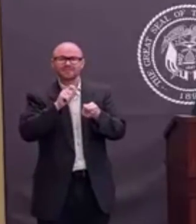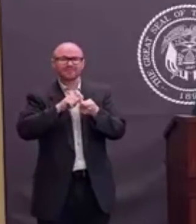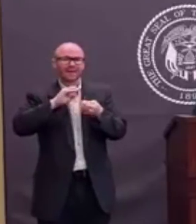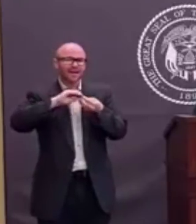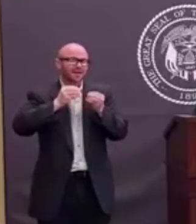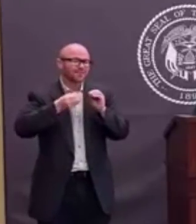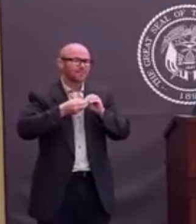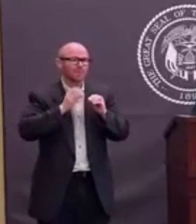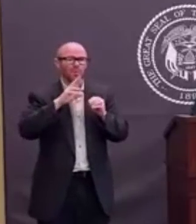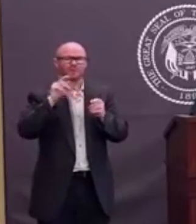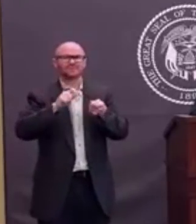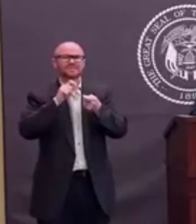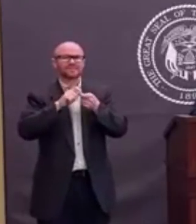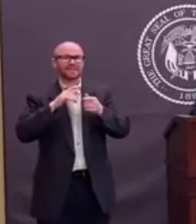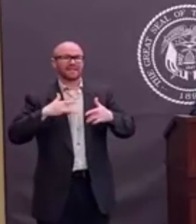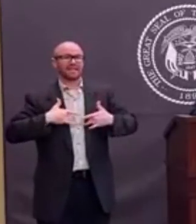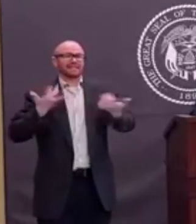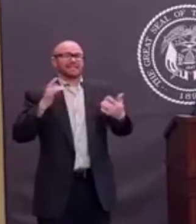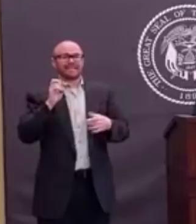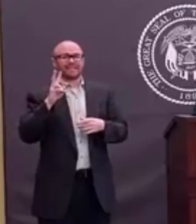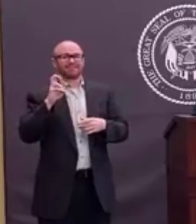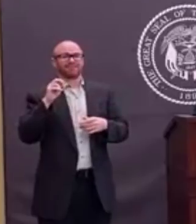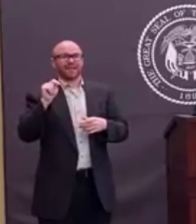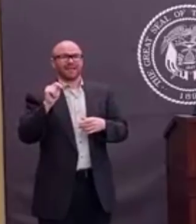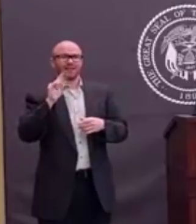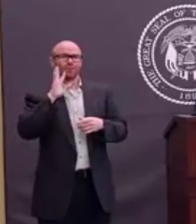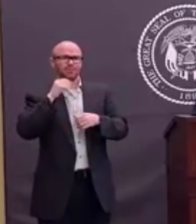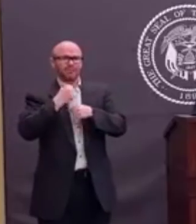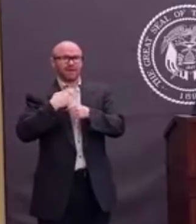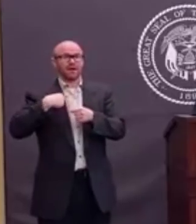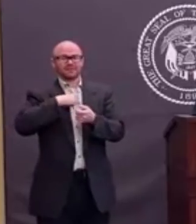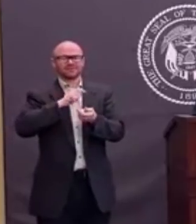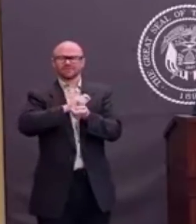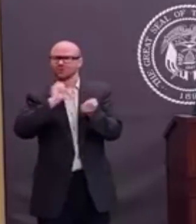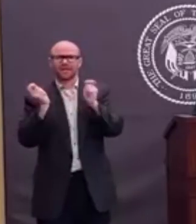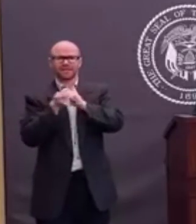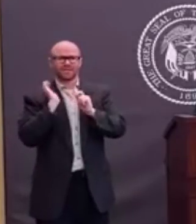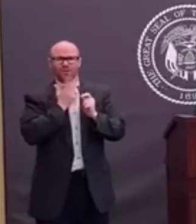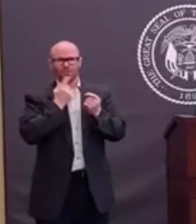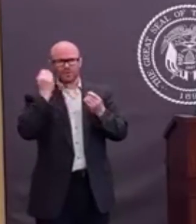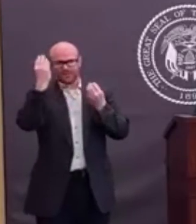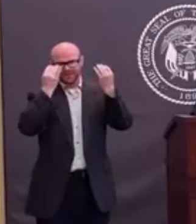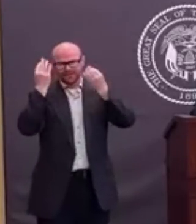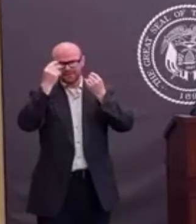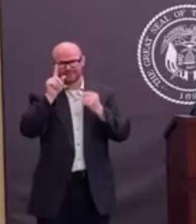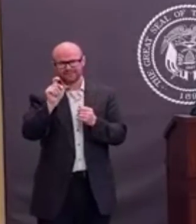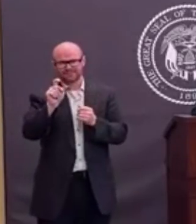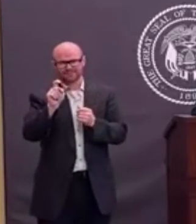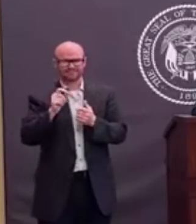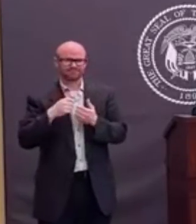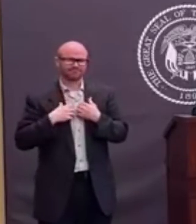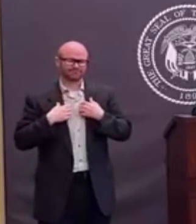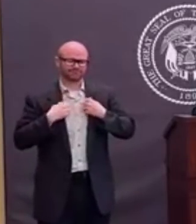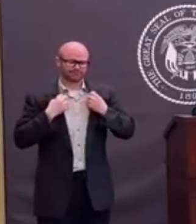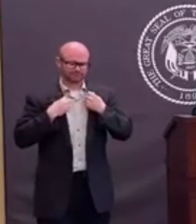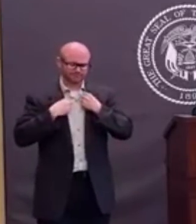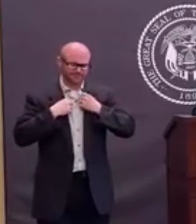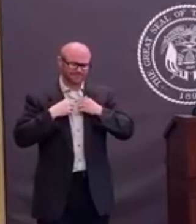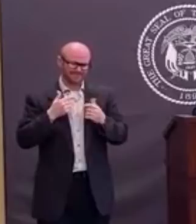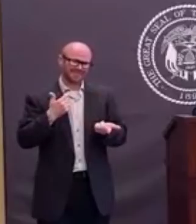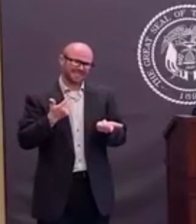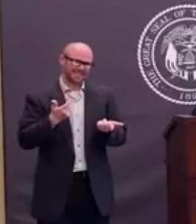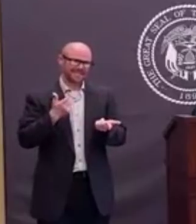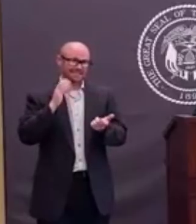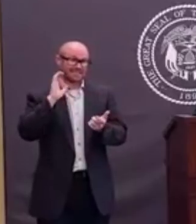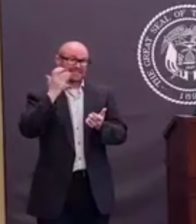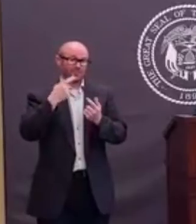So we'll see you can see out Again, I understand the question. quite hear